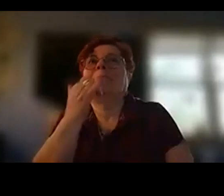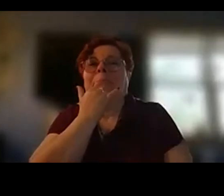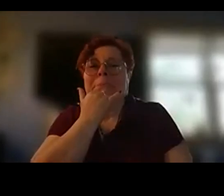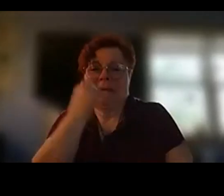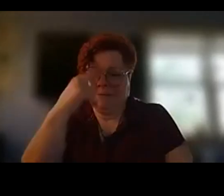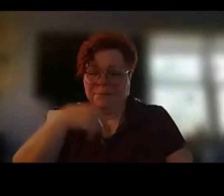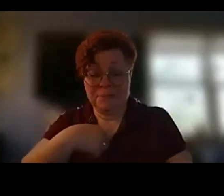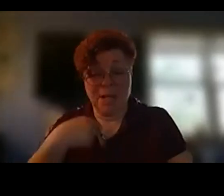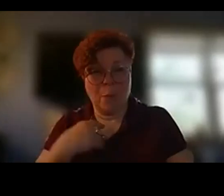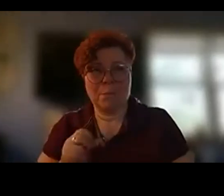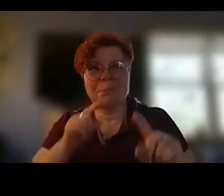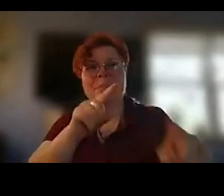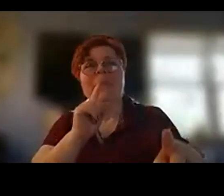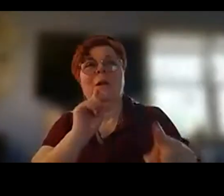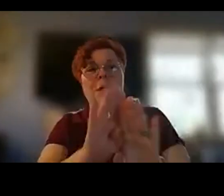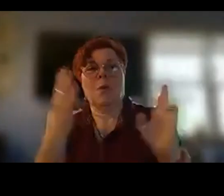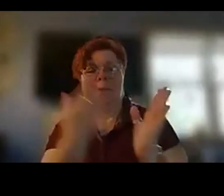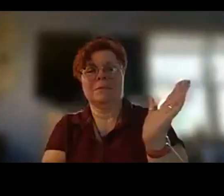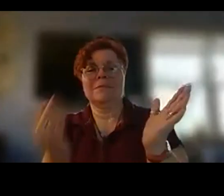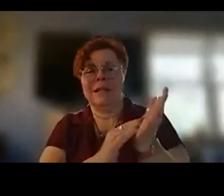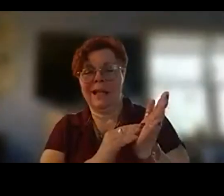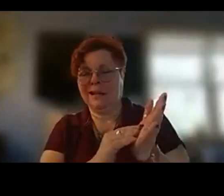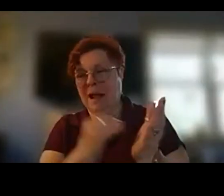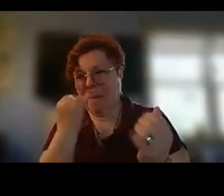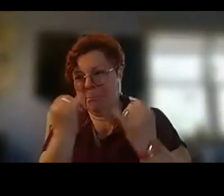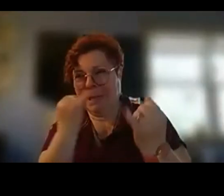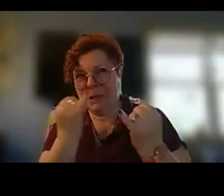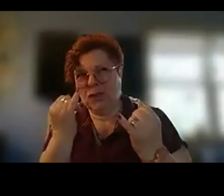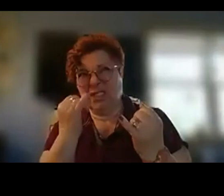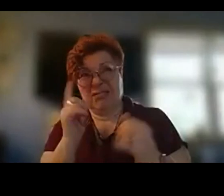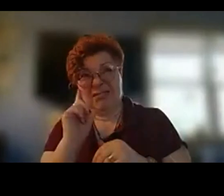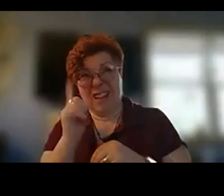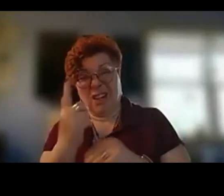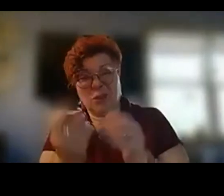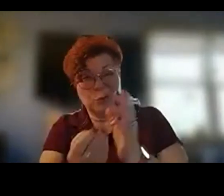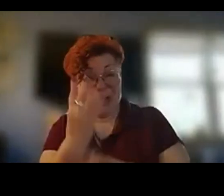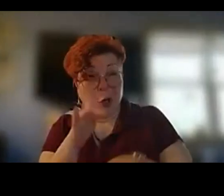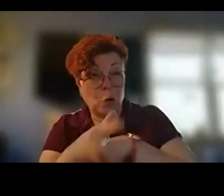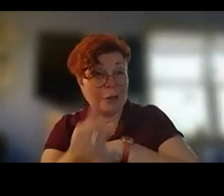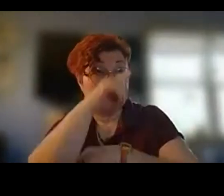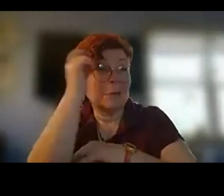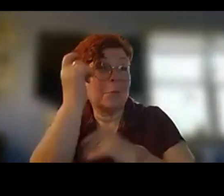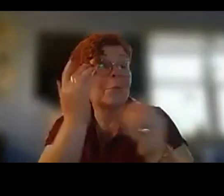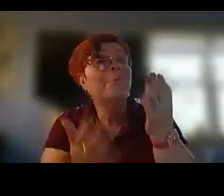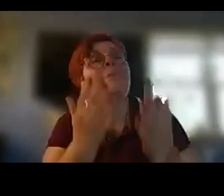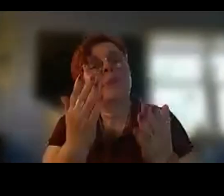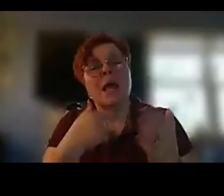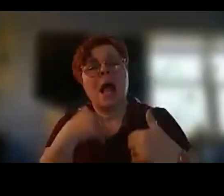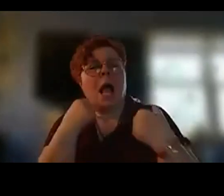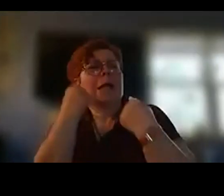be up there when it opens again i imagine probably this later this spring or early summer and um i drive by the